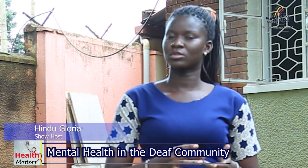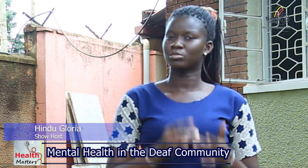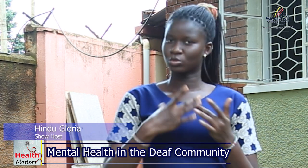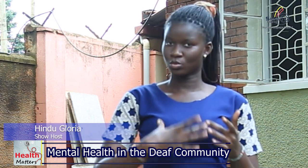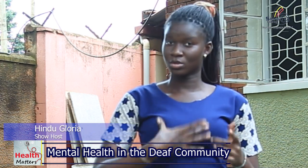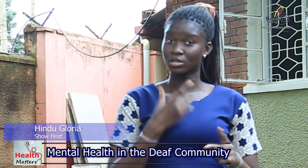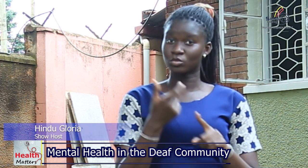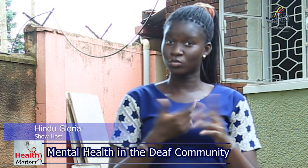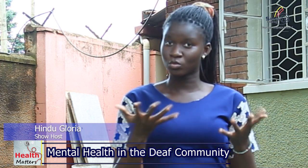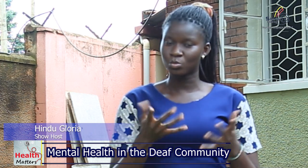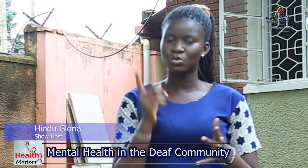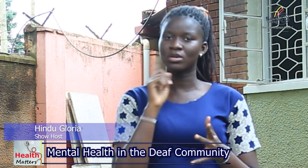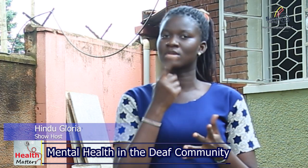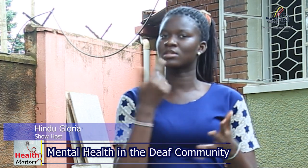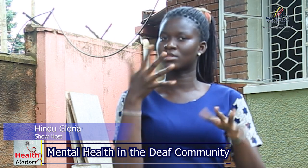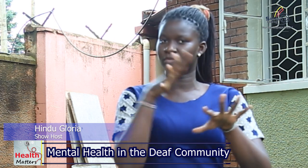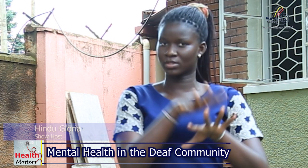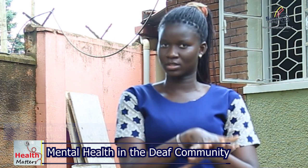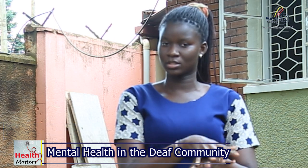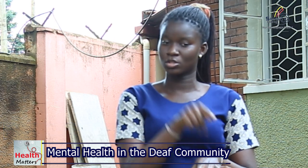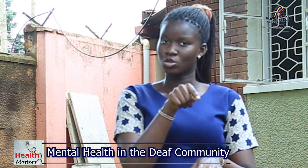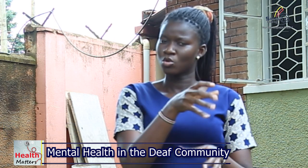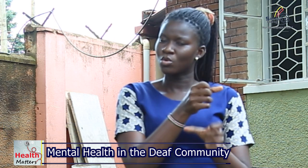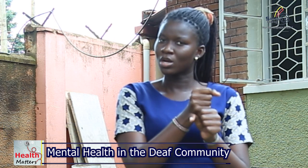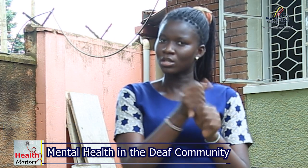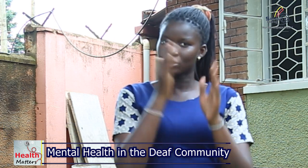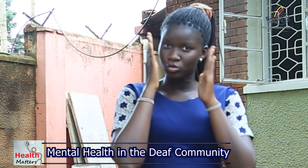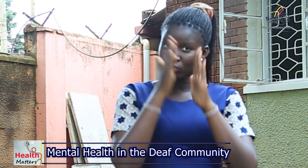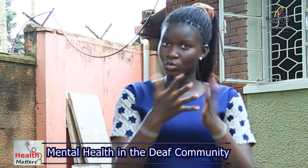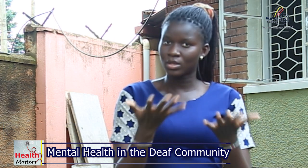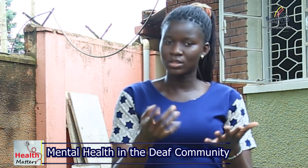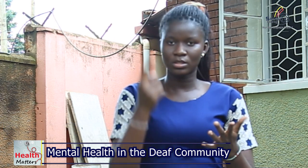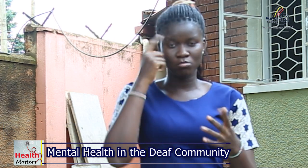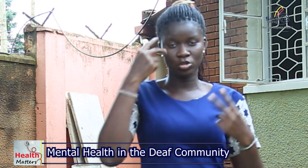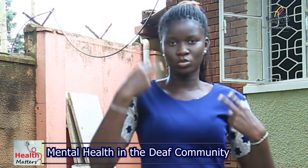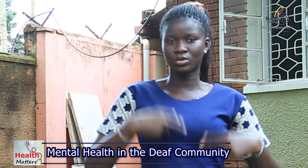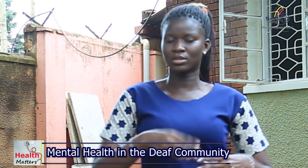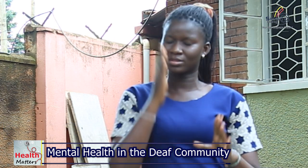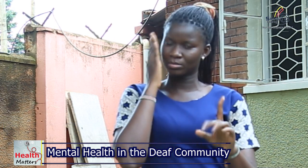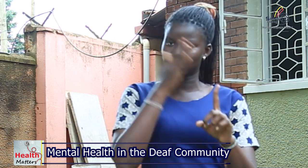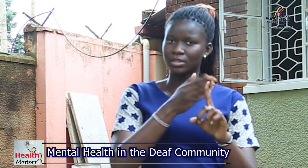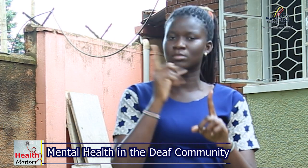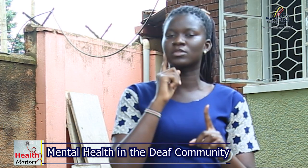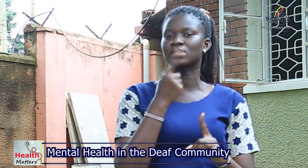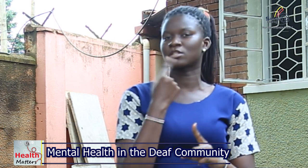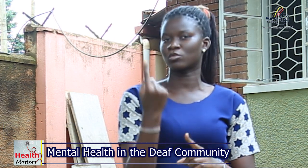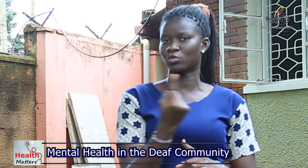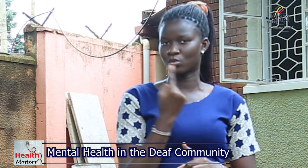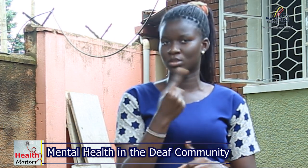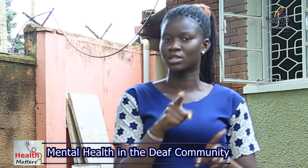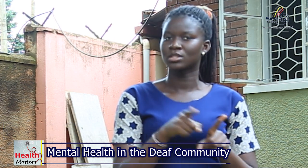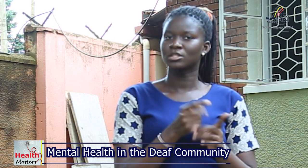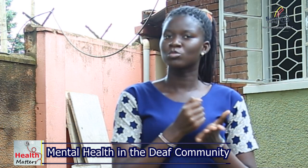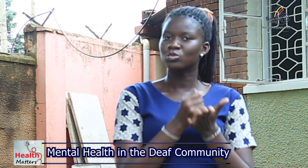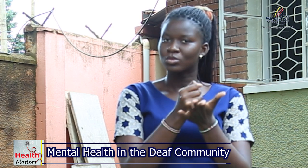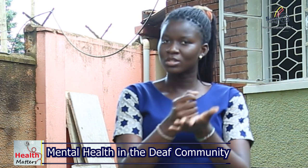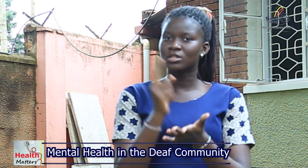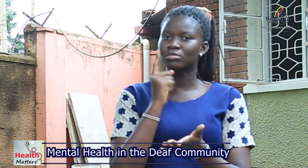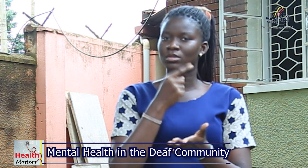for we have a guest from definite an organization that deals with mental health and they help people